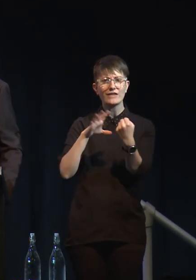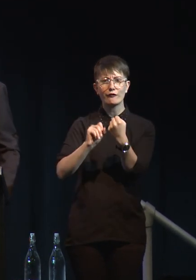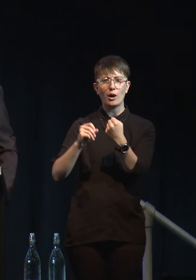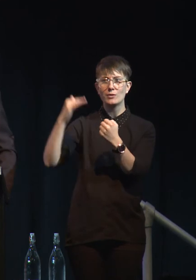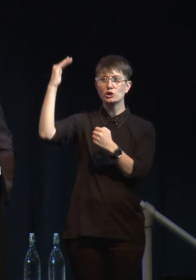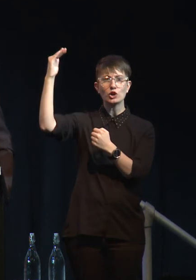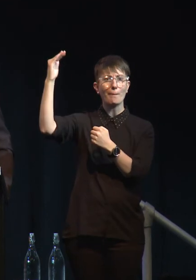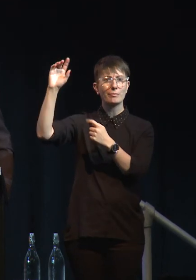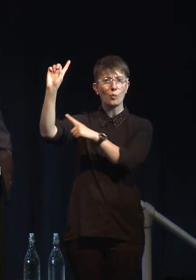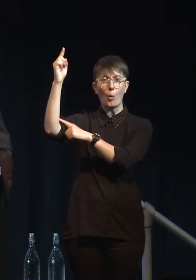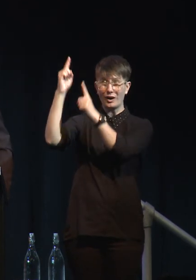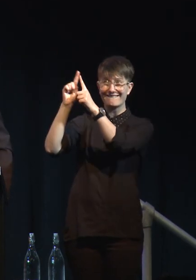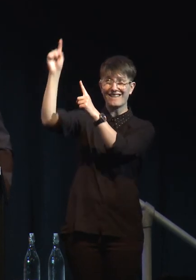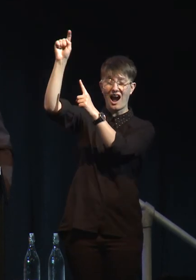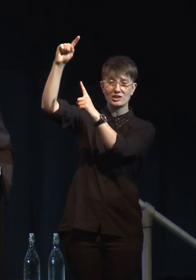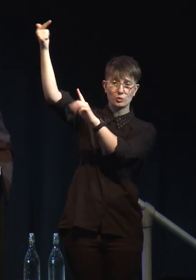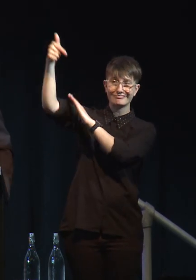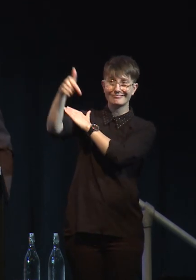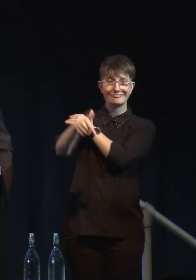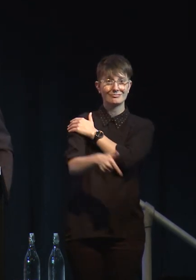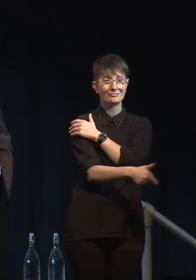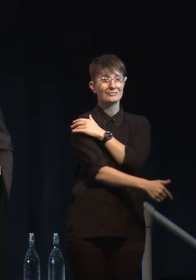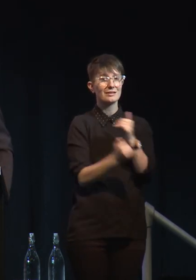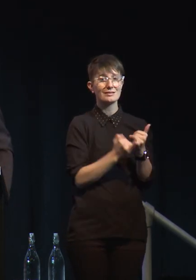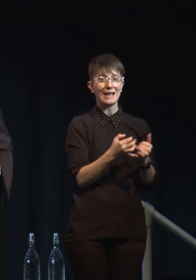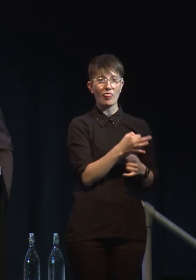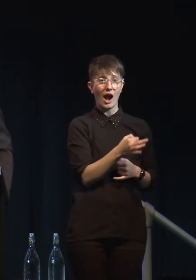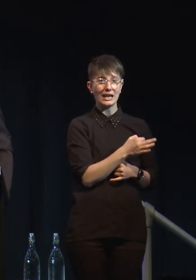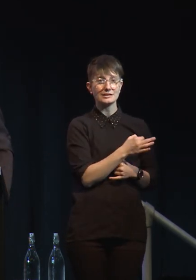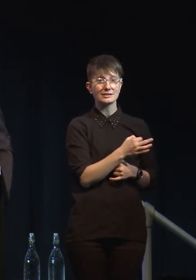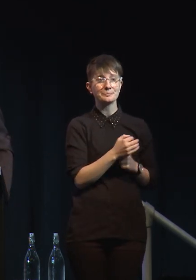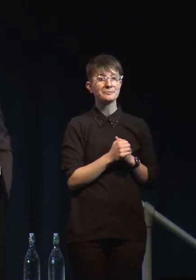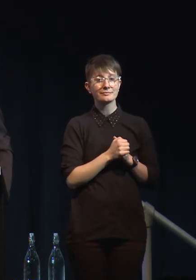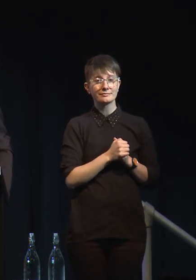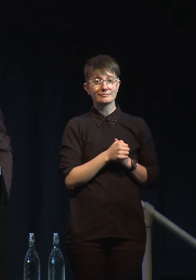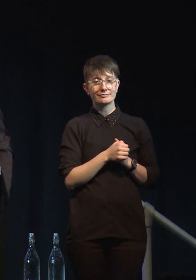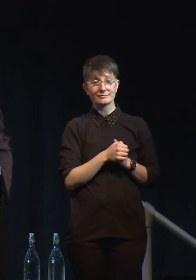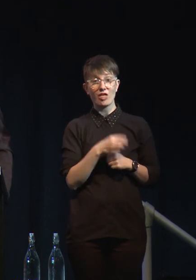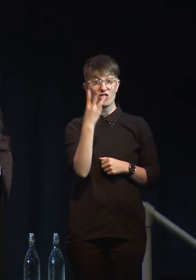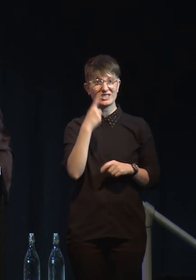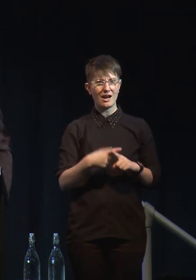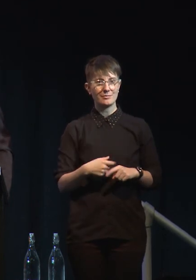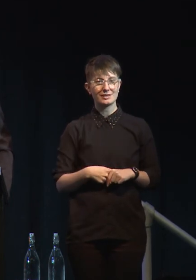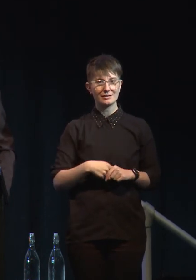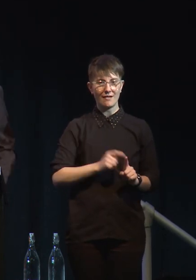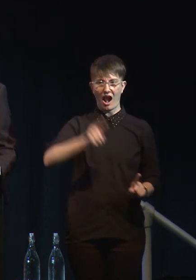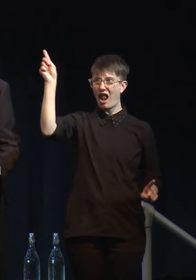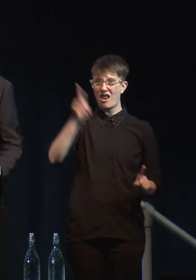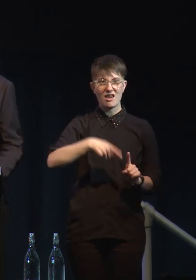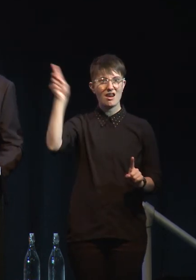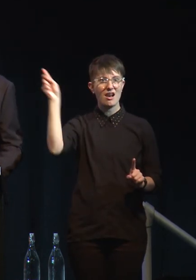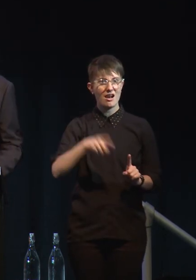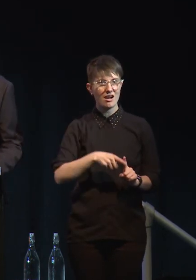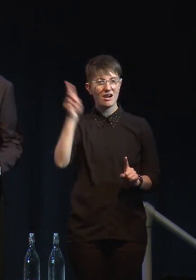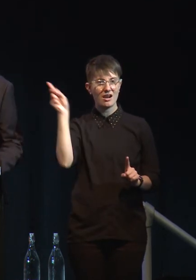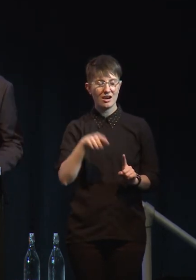of the South Island three times. We have about 500 people in the room, so if all of us decide to change one of our